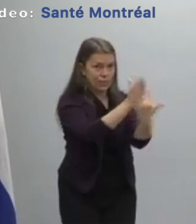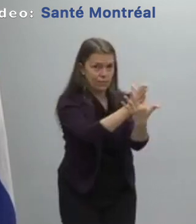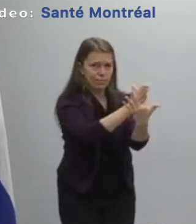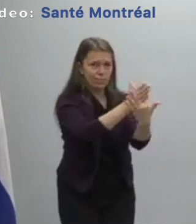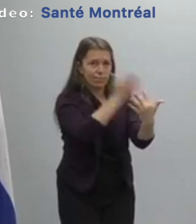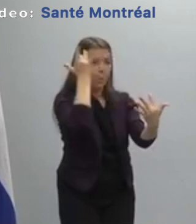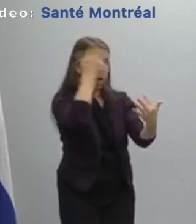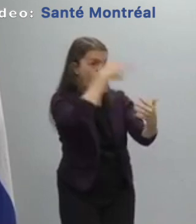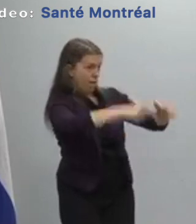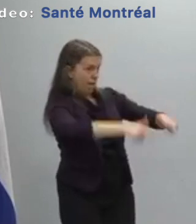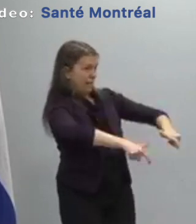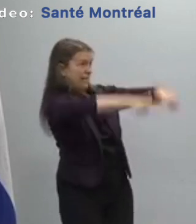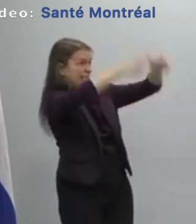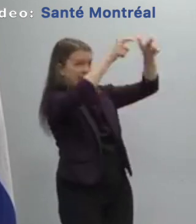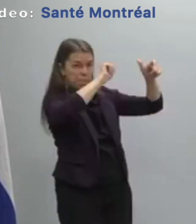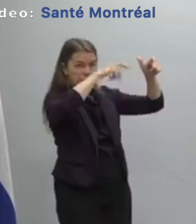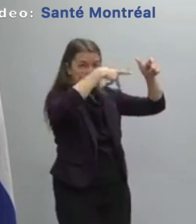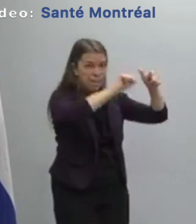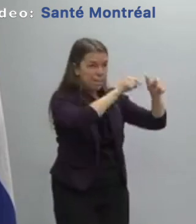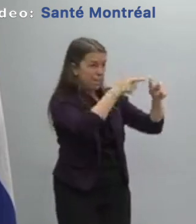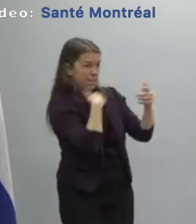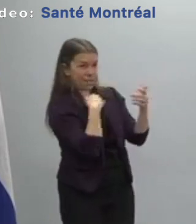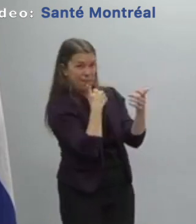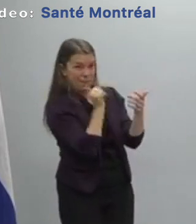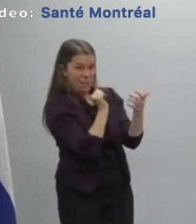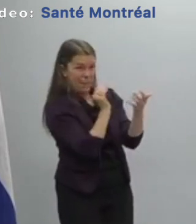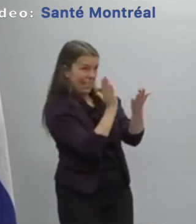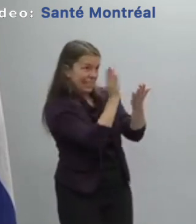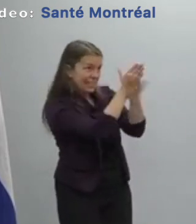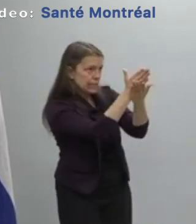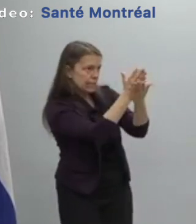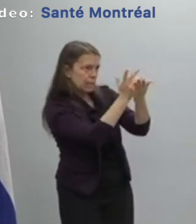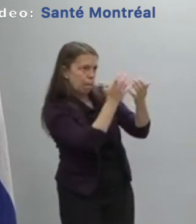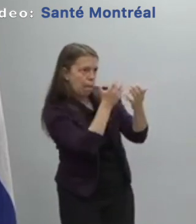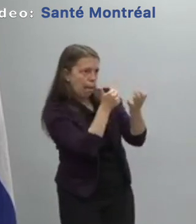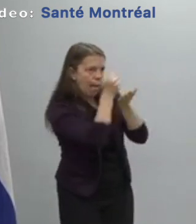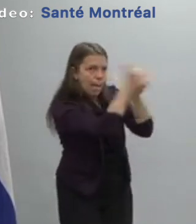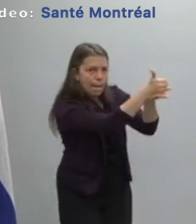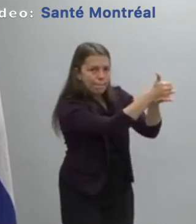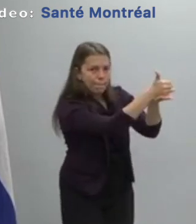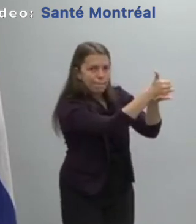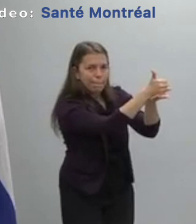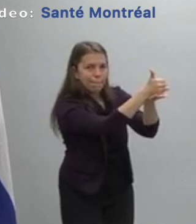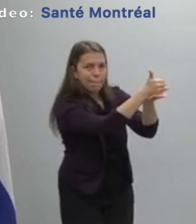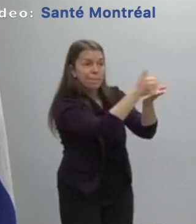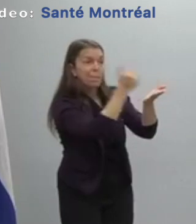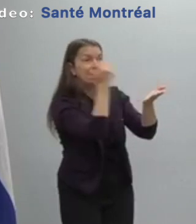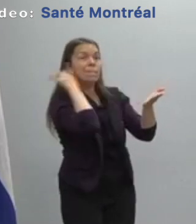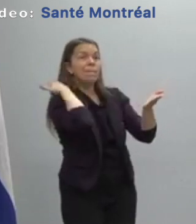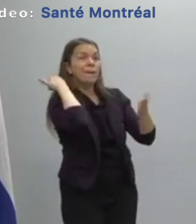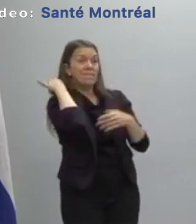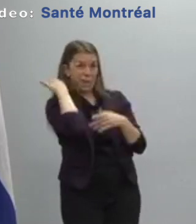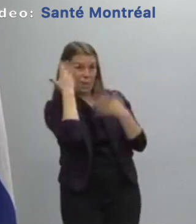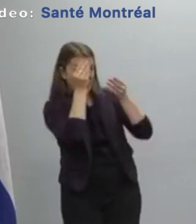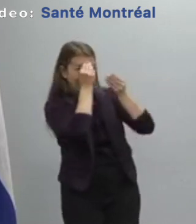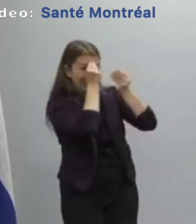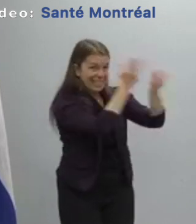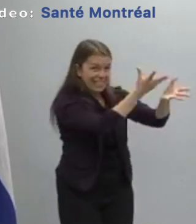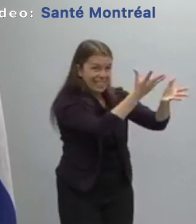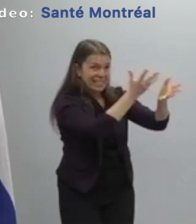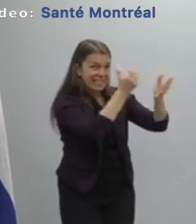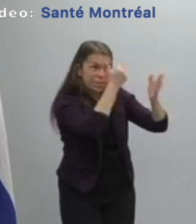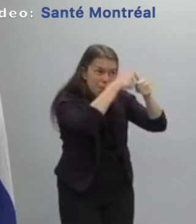to reduce the the risk of transmission are still there and will still be increased we have